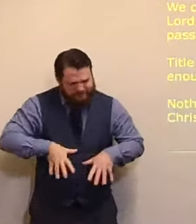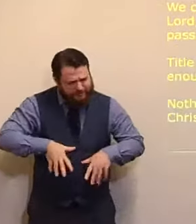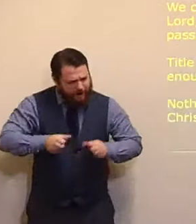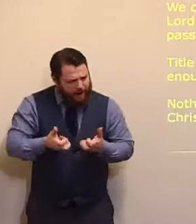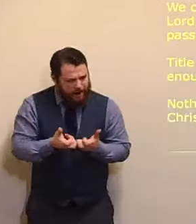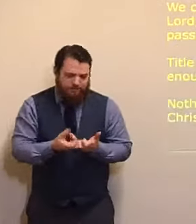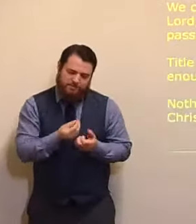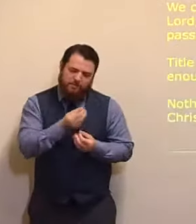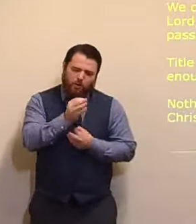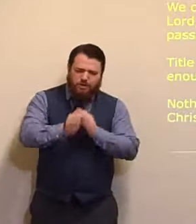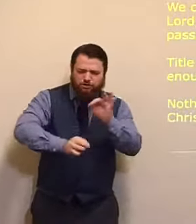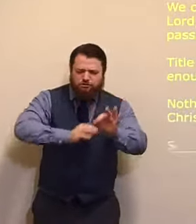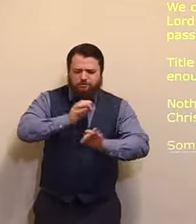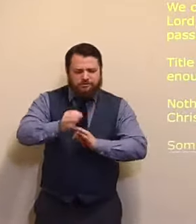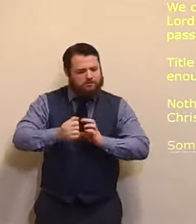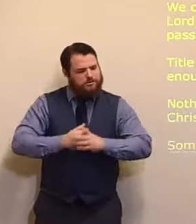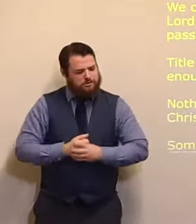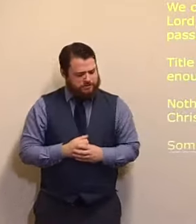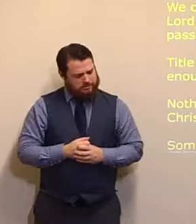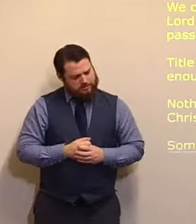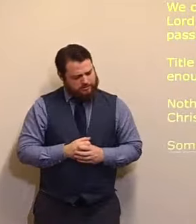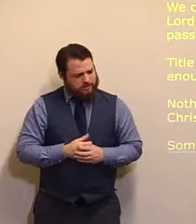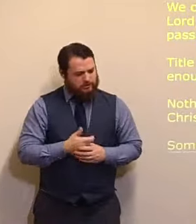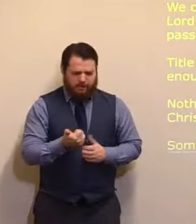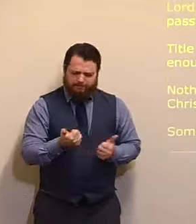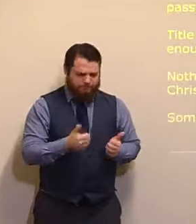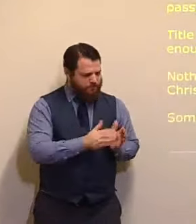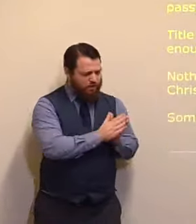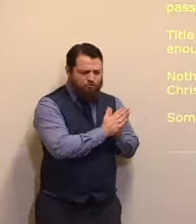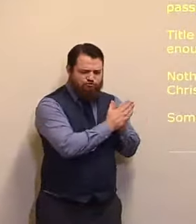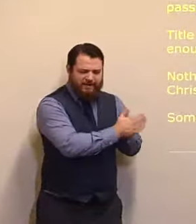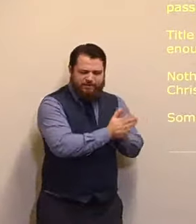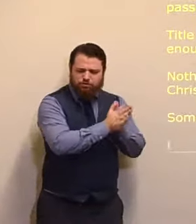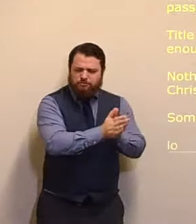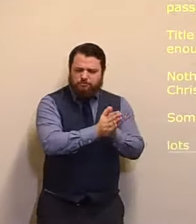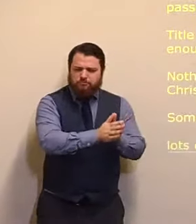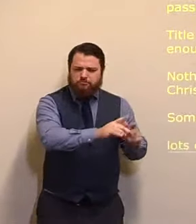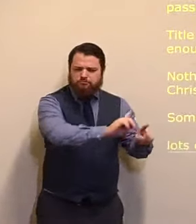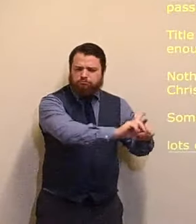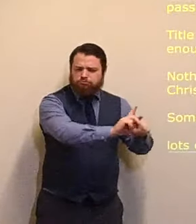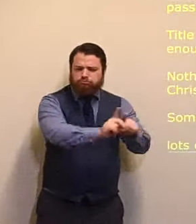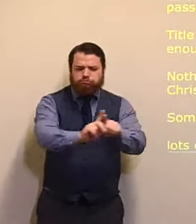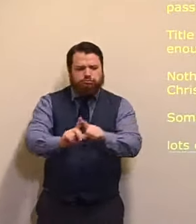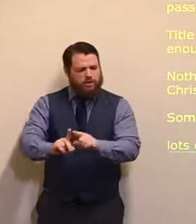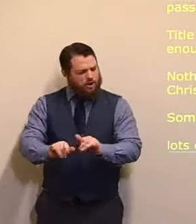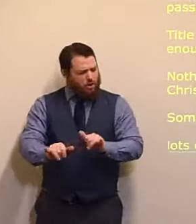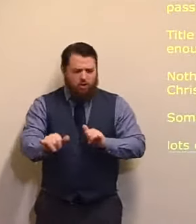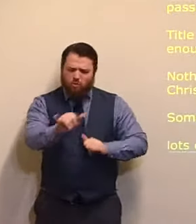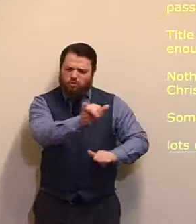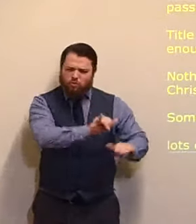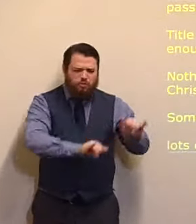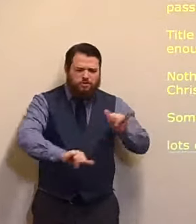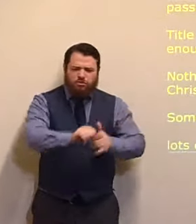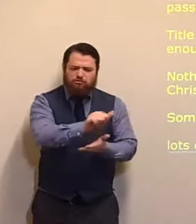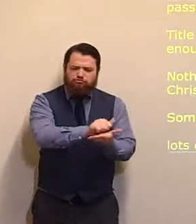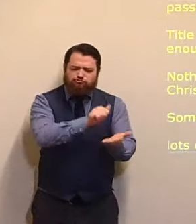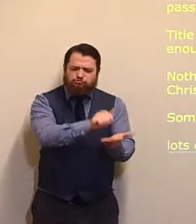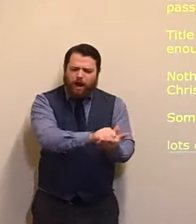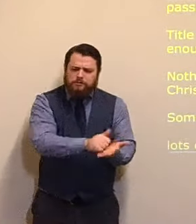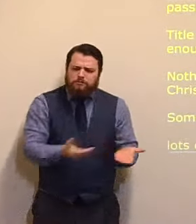Which religion? Which religion? Because, people are asking, there are so many religions,